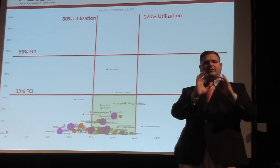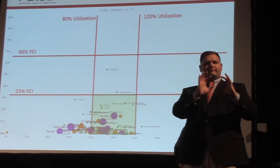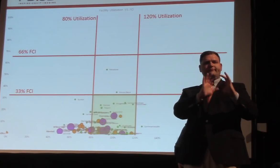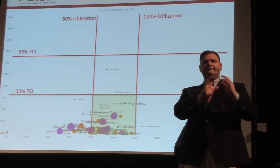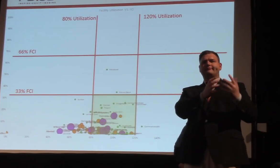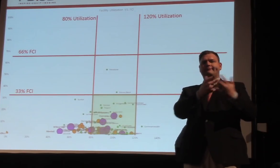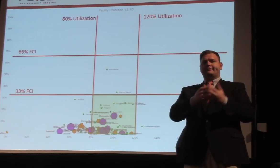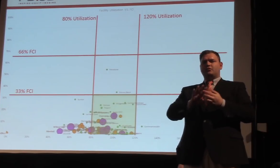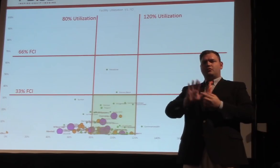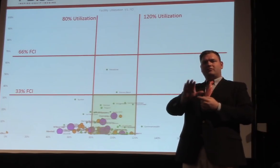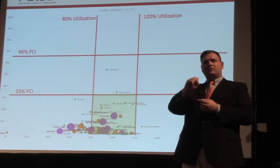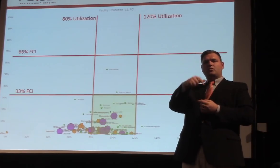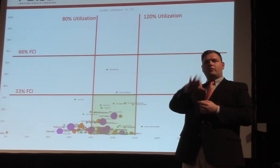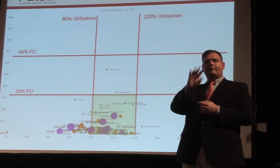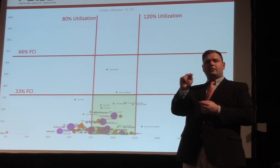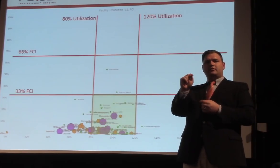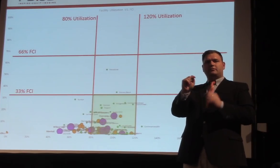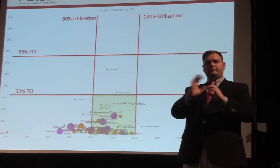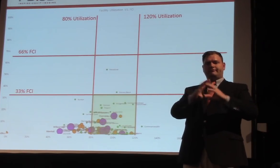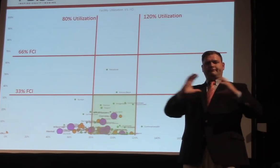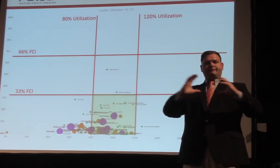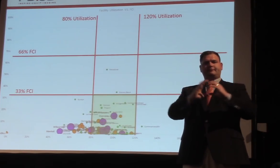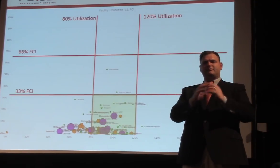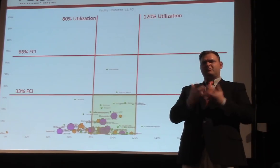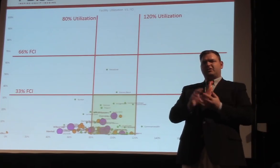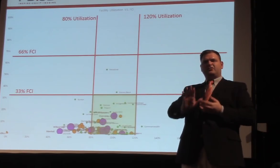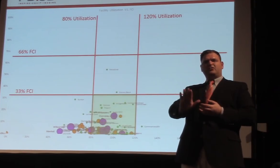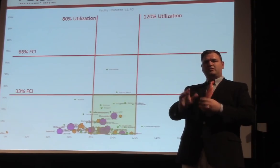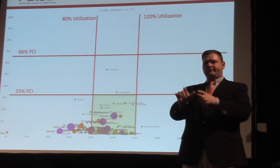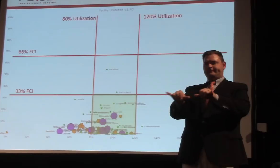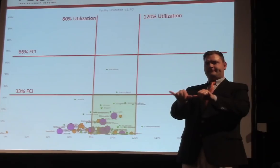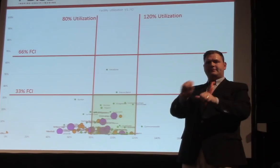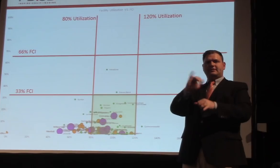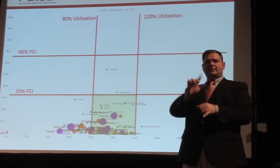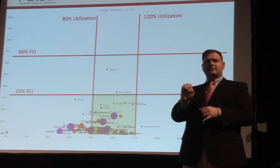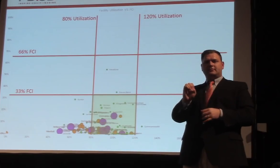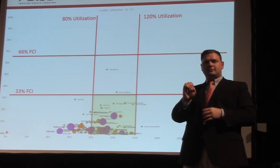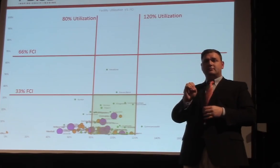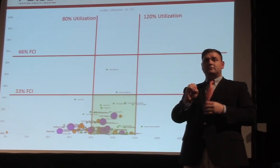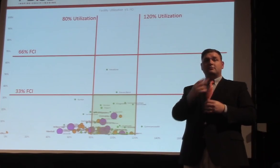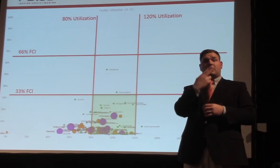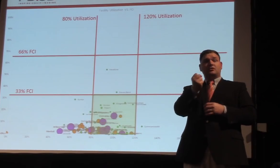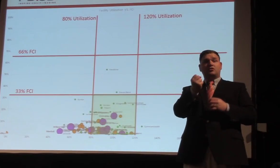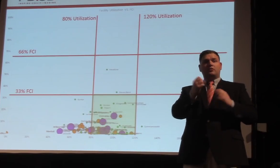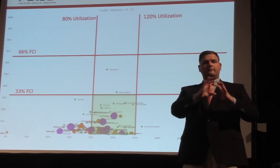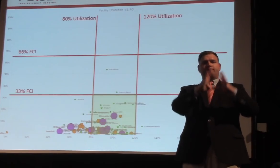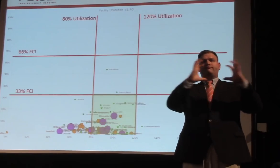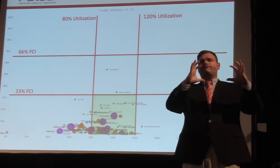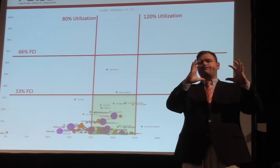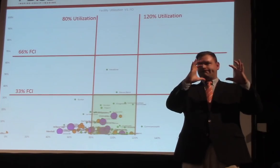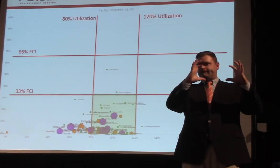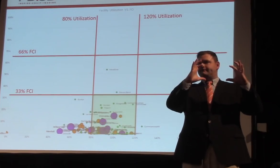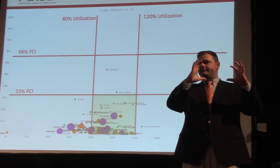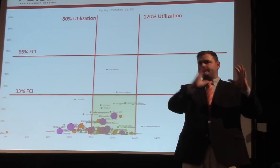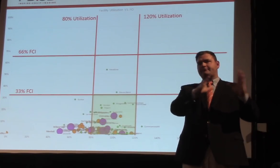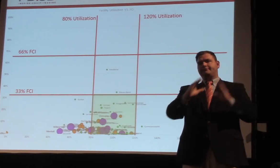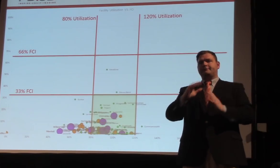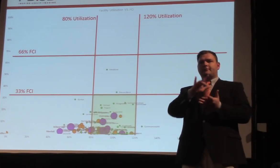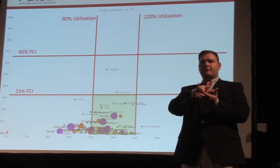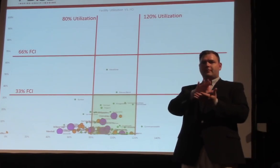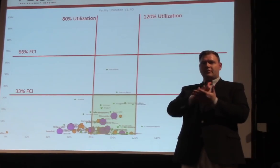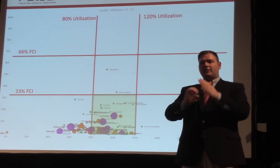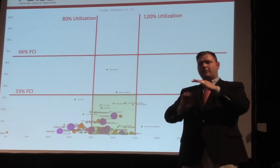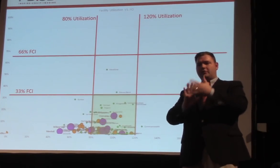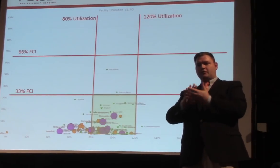footage of the facility. And so obviously the square footage of the high schools are going to be the largest, and so they're going to be the largest circles, the elementary schools are relatively